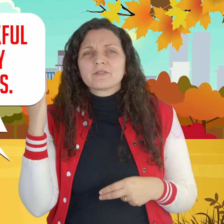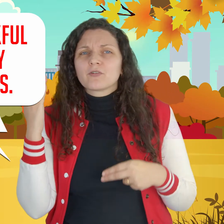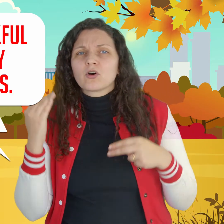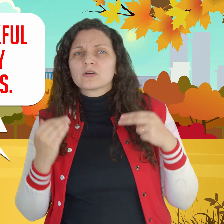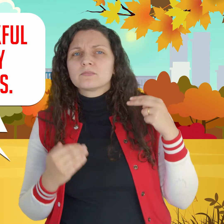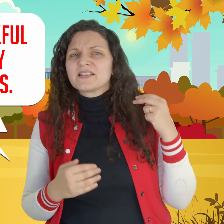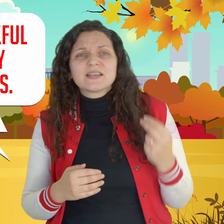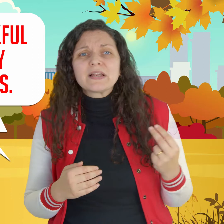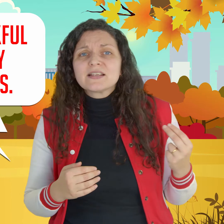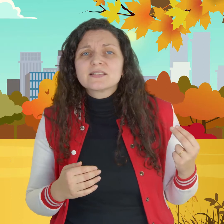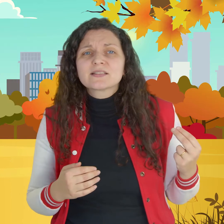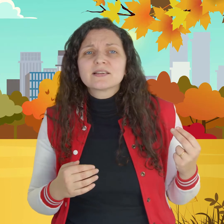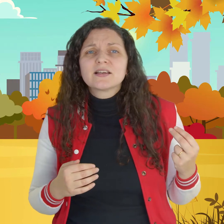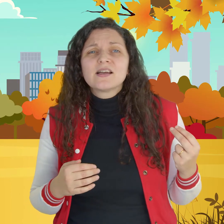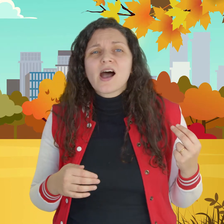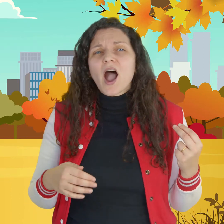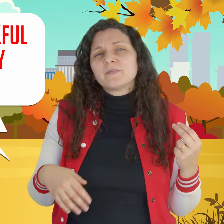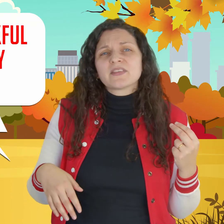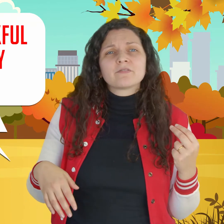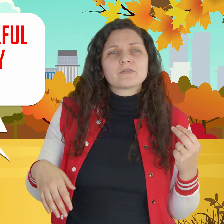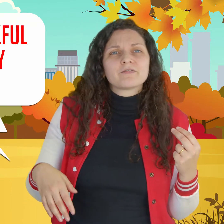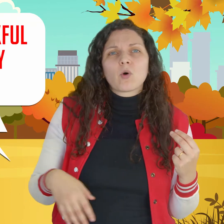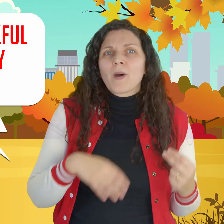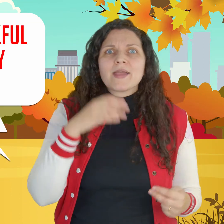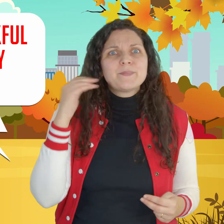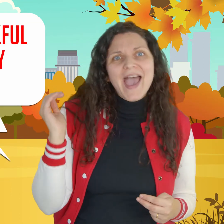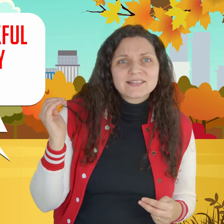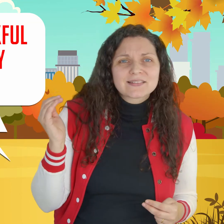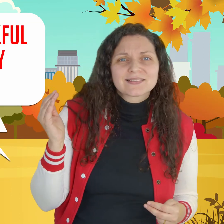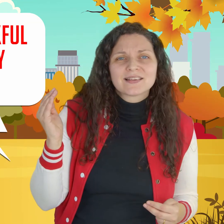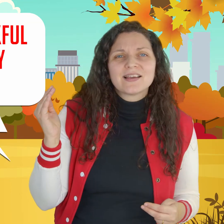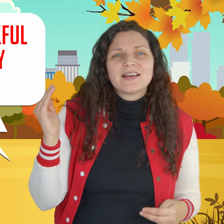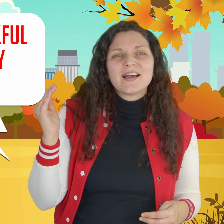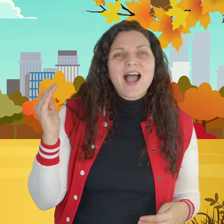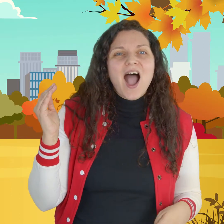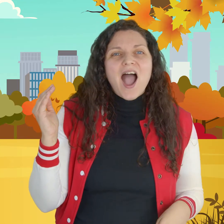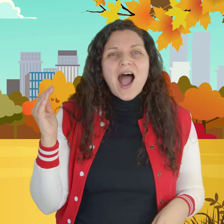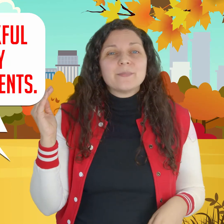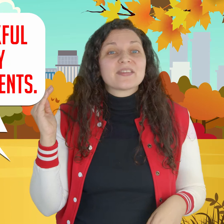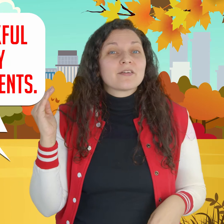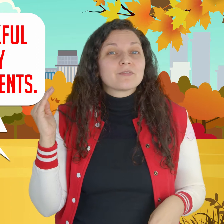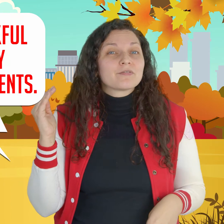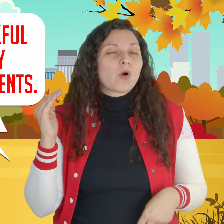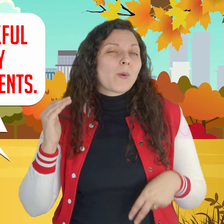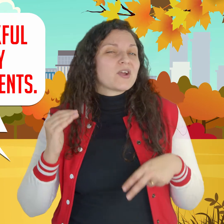for my siblings I'm thankful for my pet I'm thankful for my